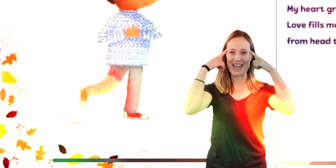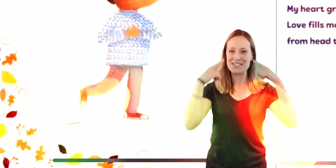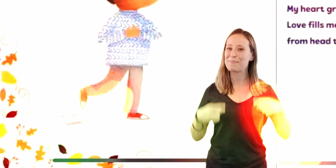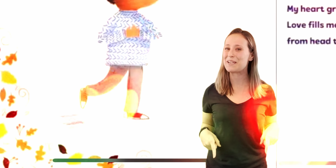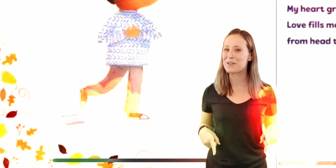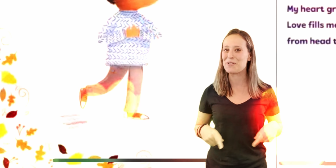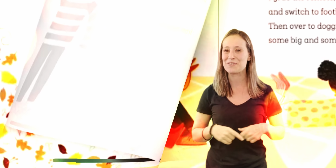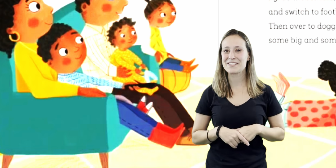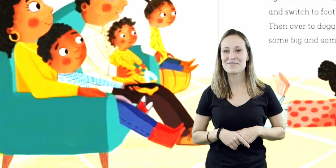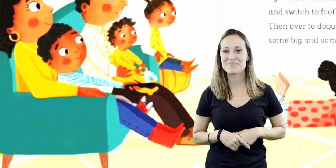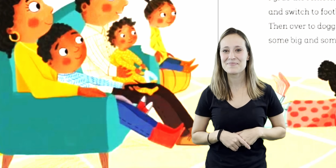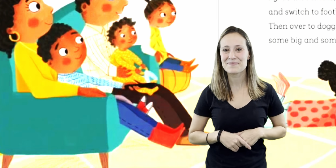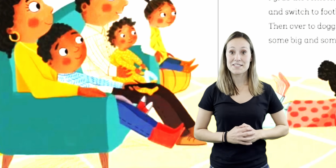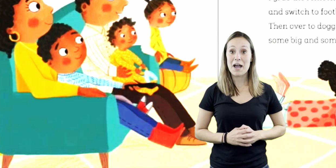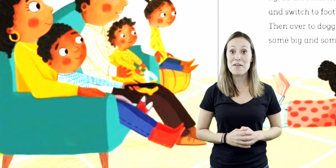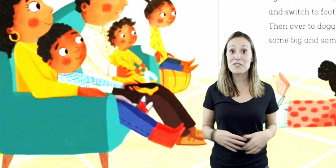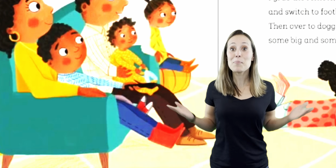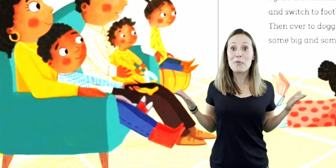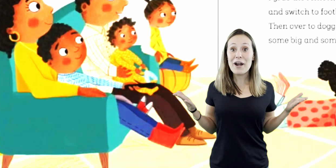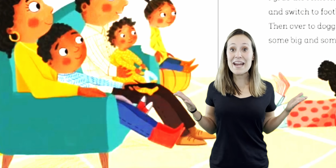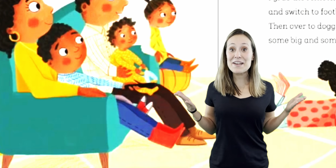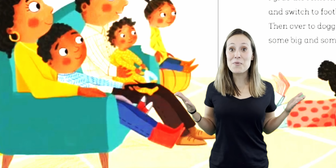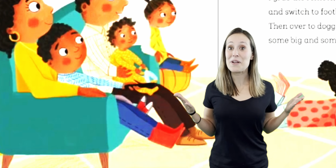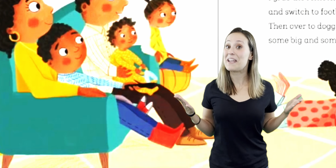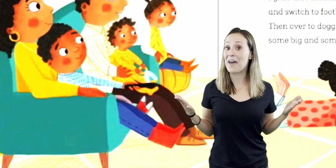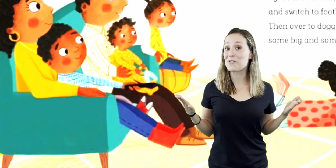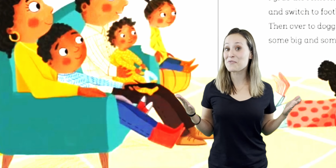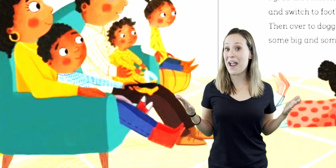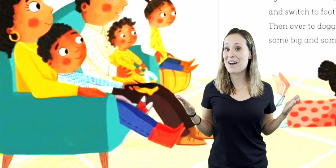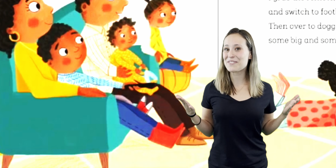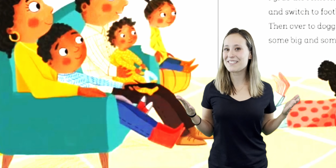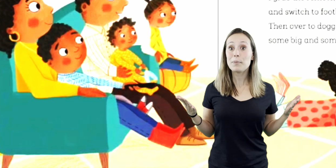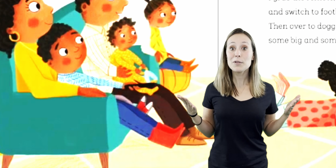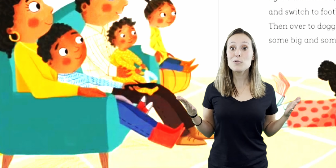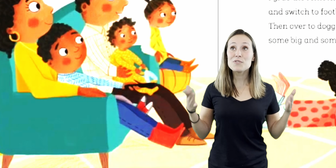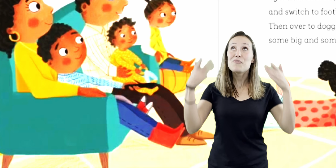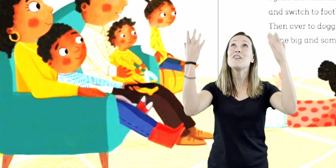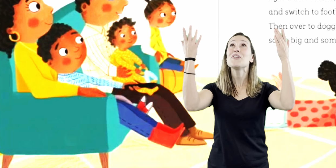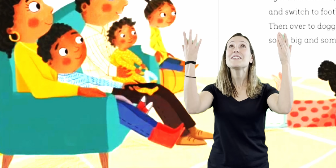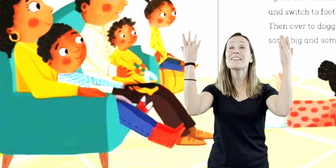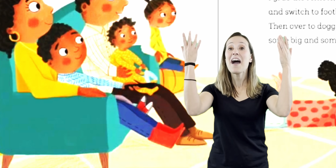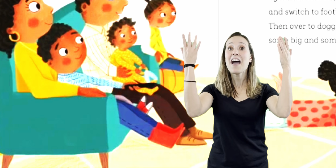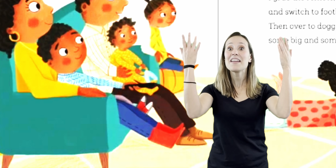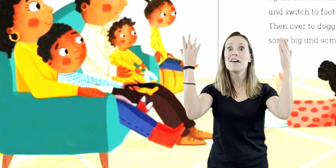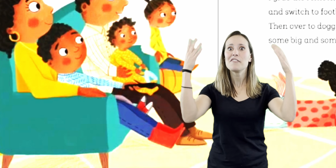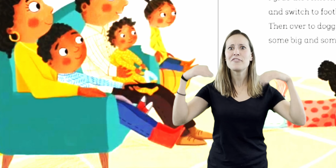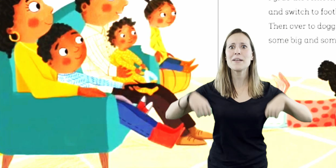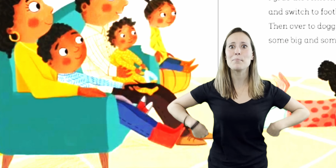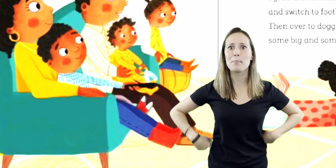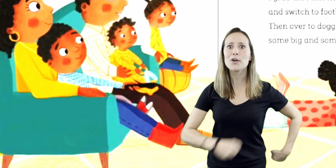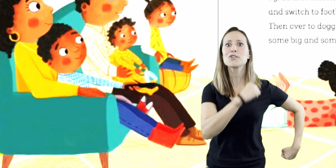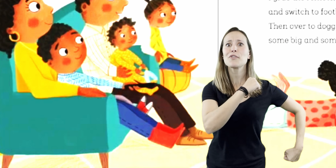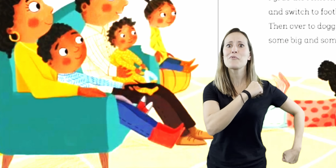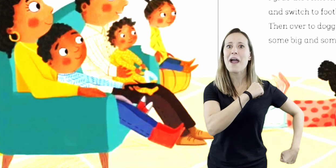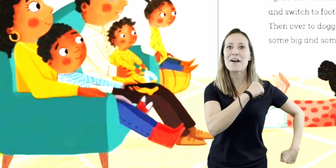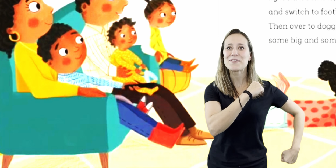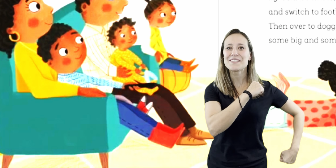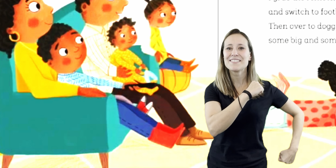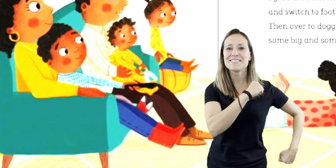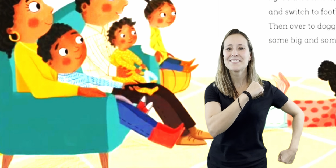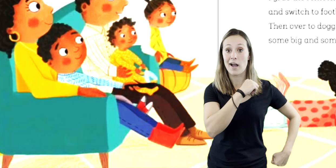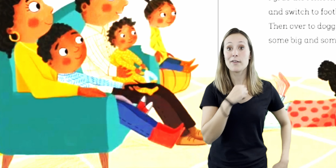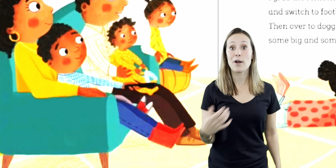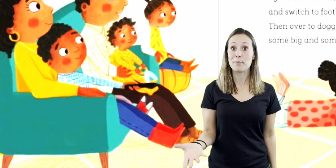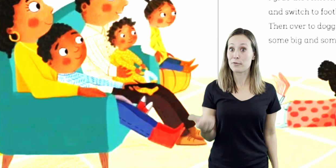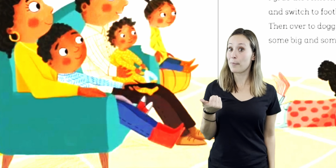from my head to my toes. Time for the parade. We gather around. Balloons fill the sky. Feet march on the ground.